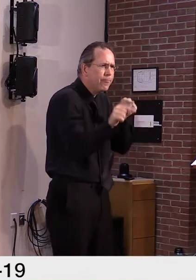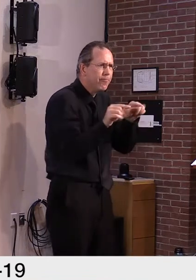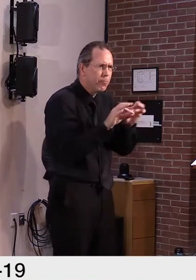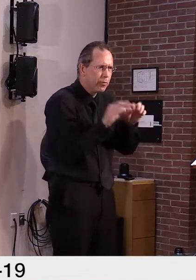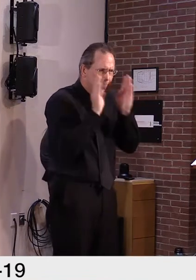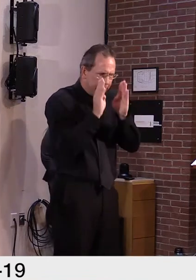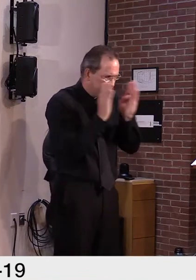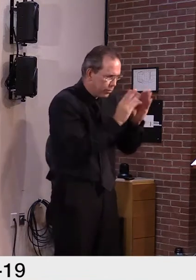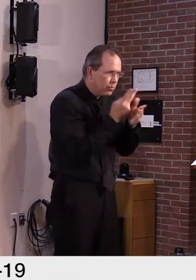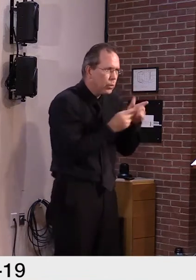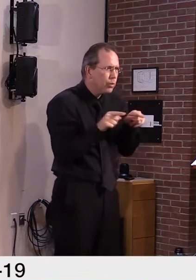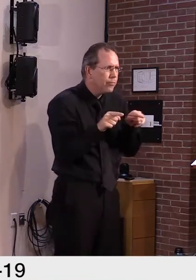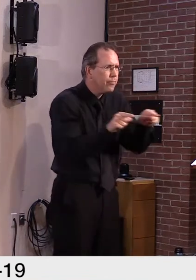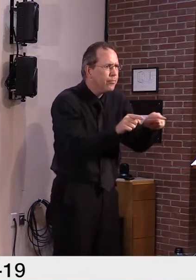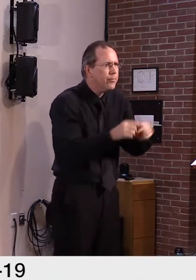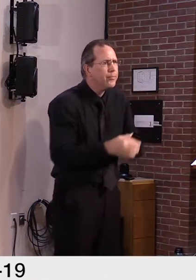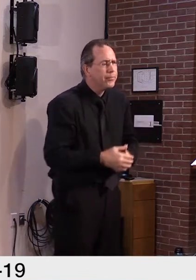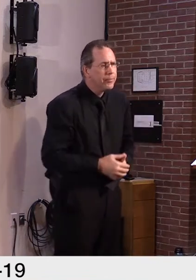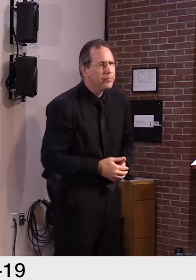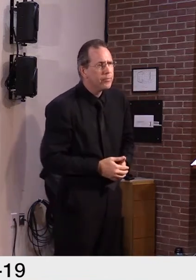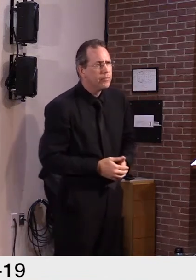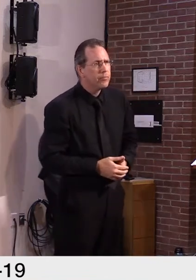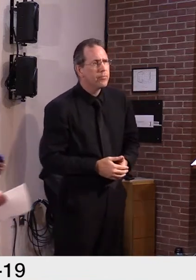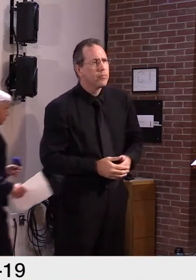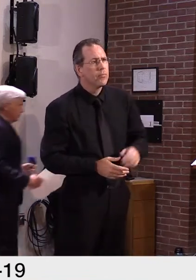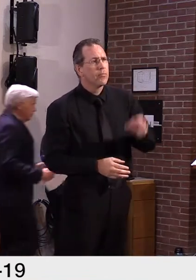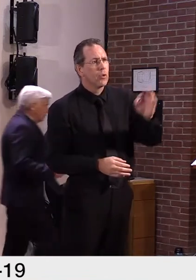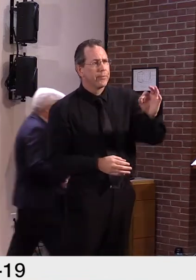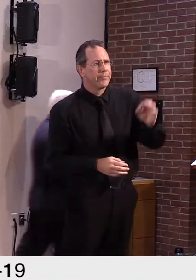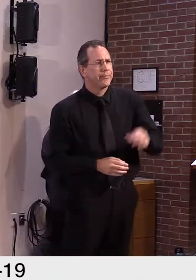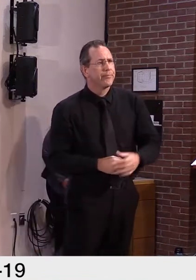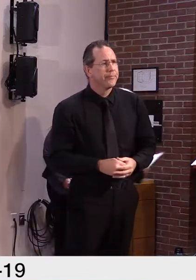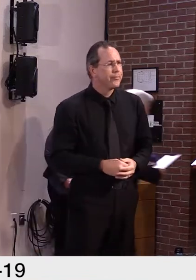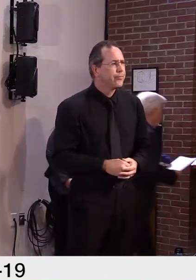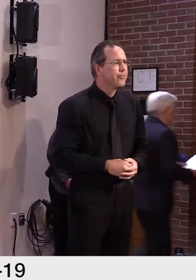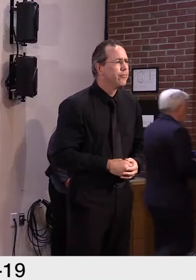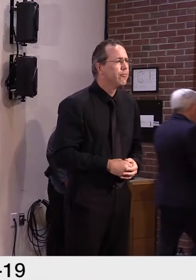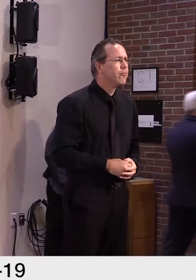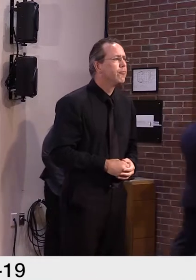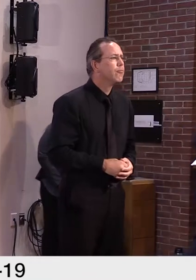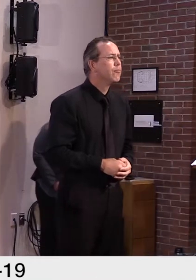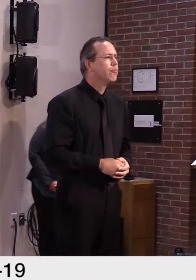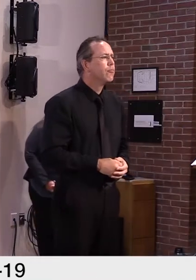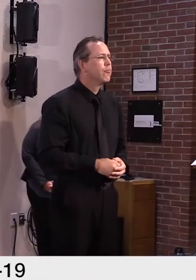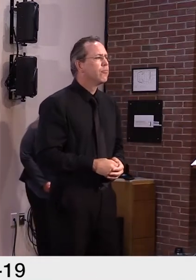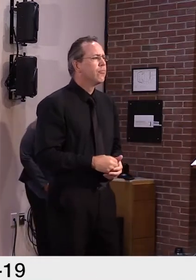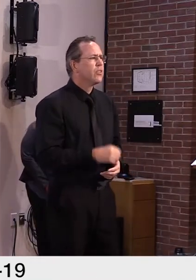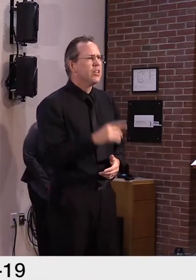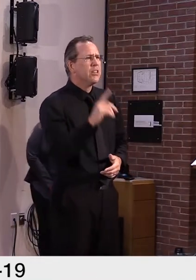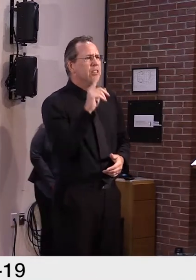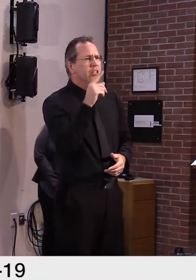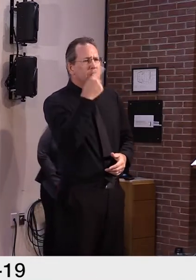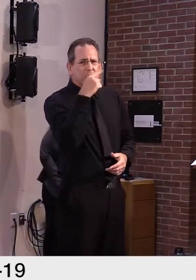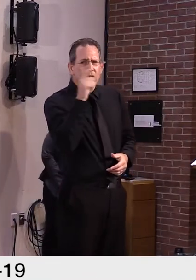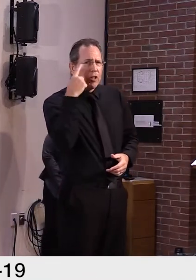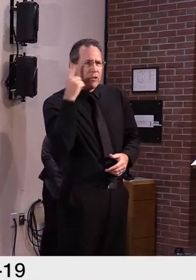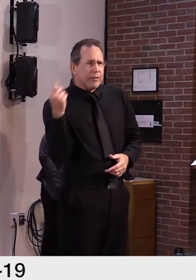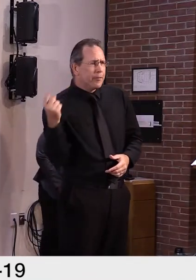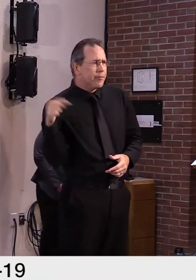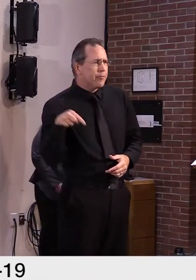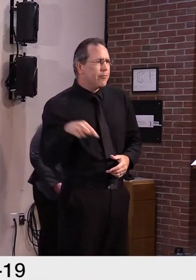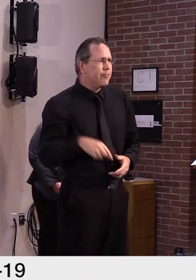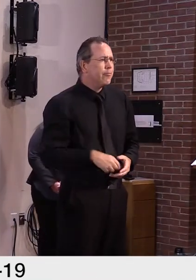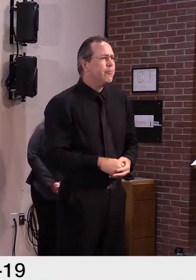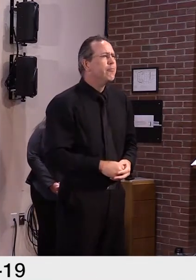I can just go back to Holly and the after school program. As you might